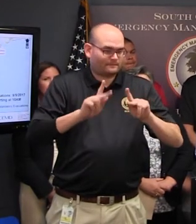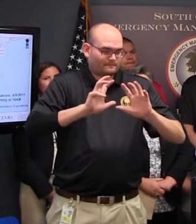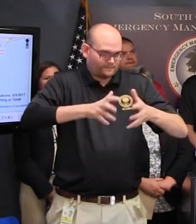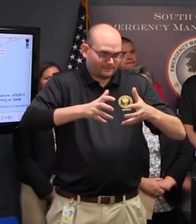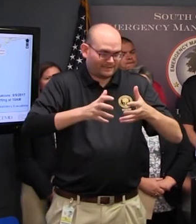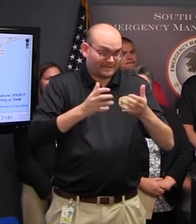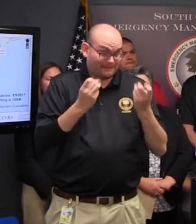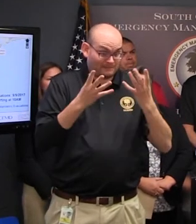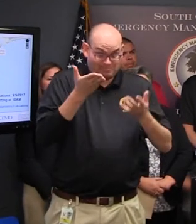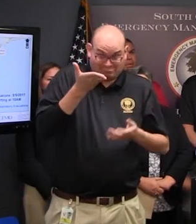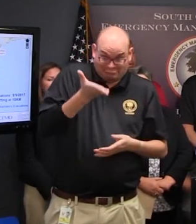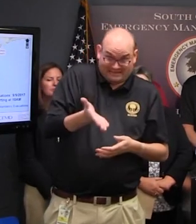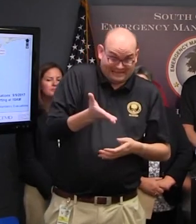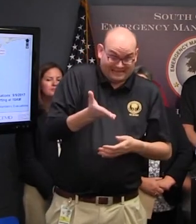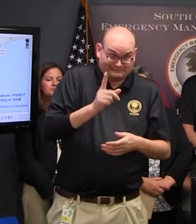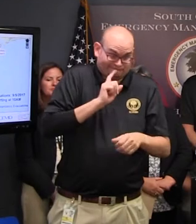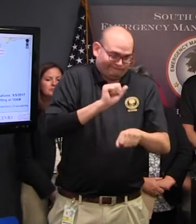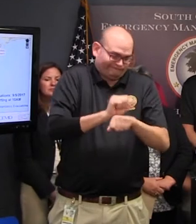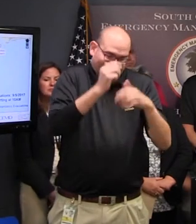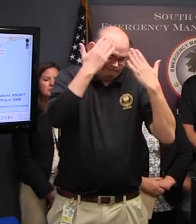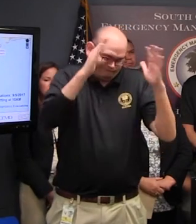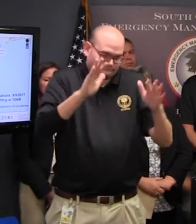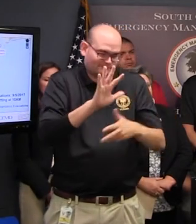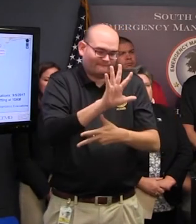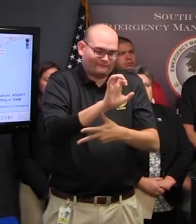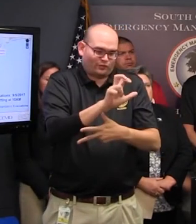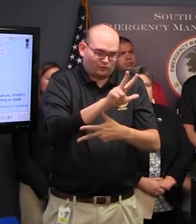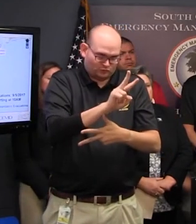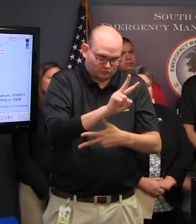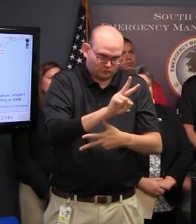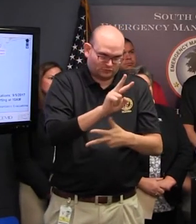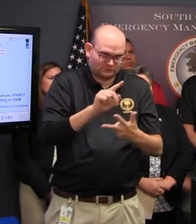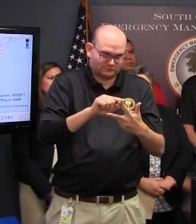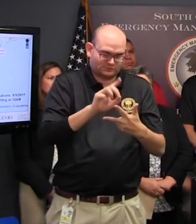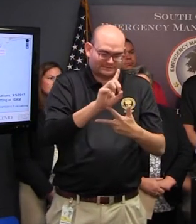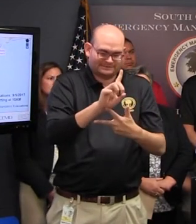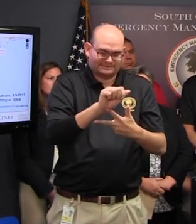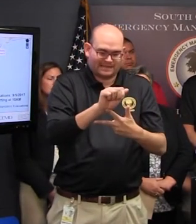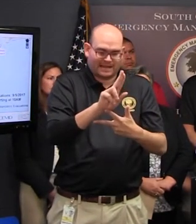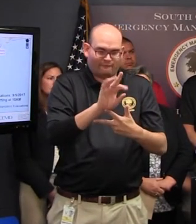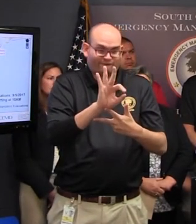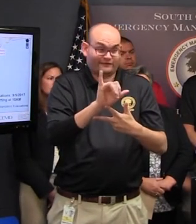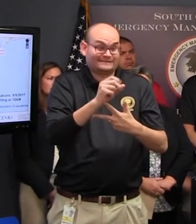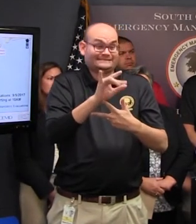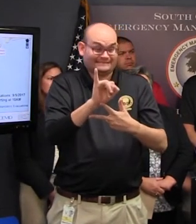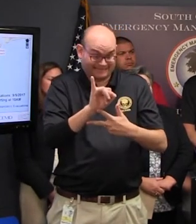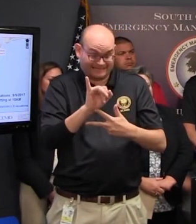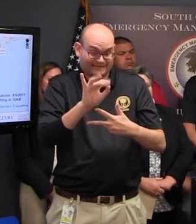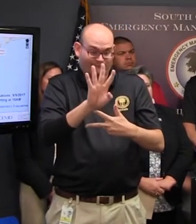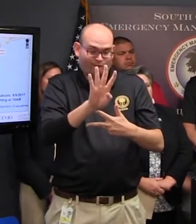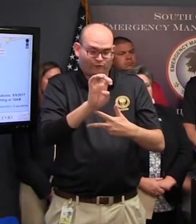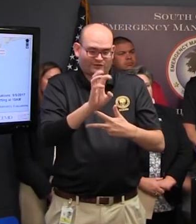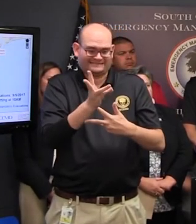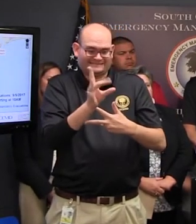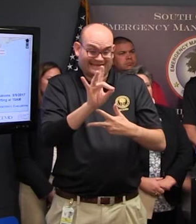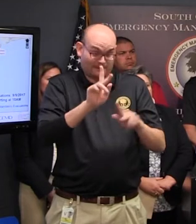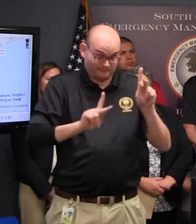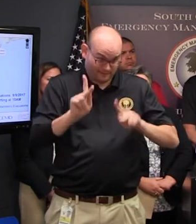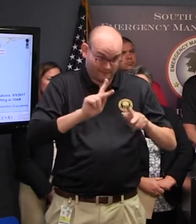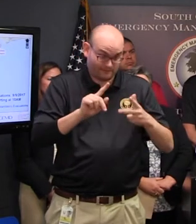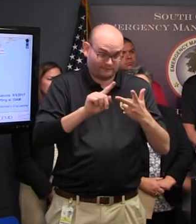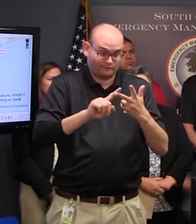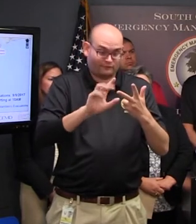that's how many live there. DeFuskie Island 468, Fripp Island 743,